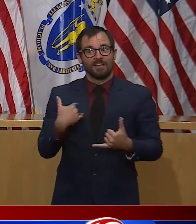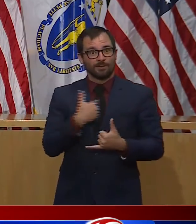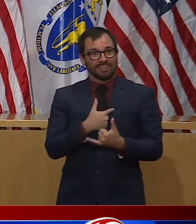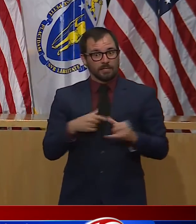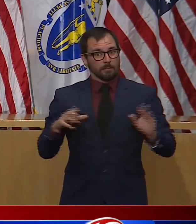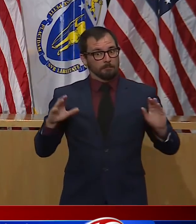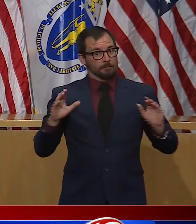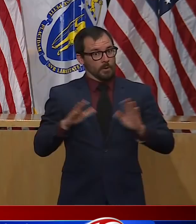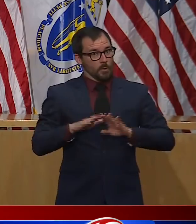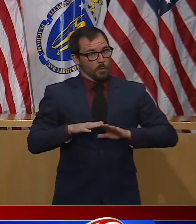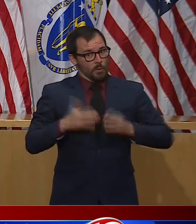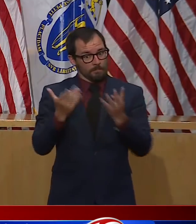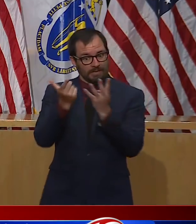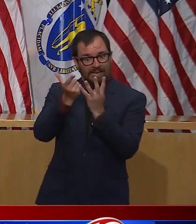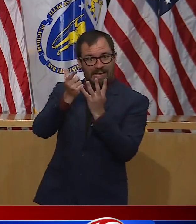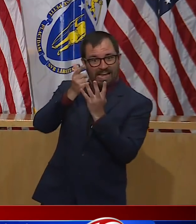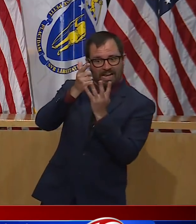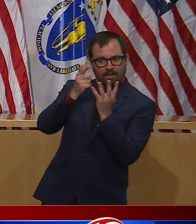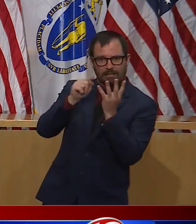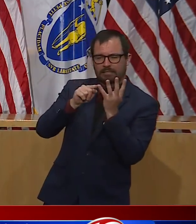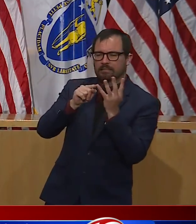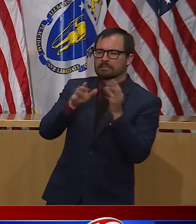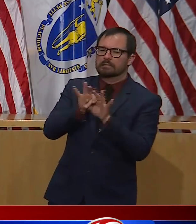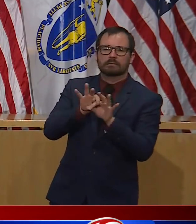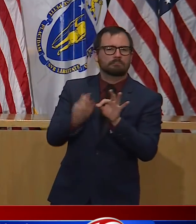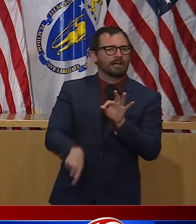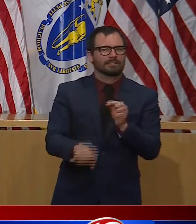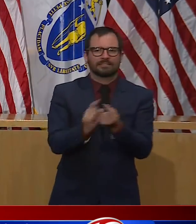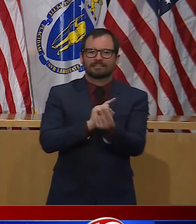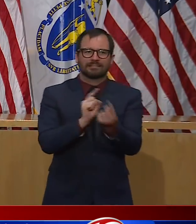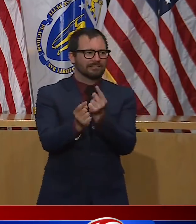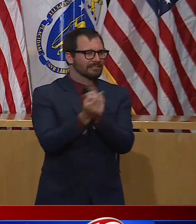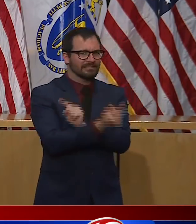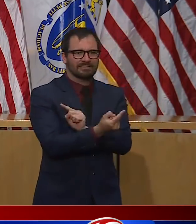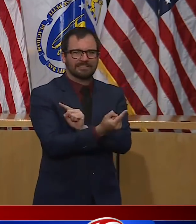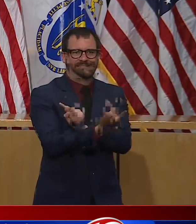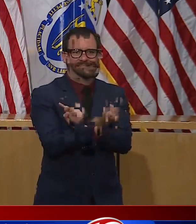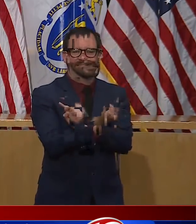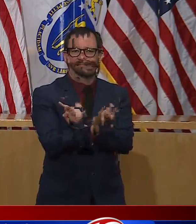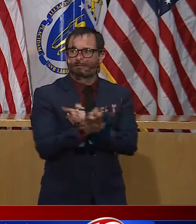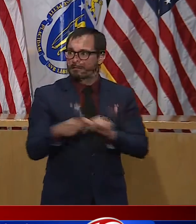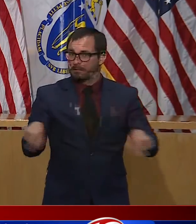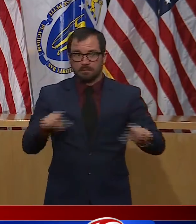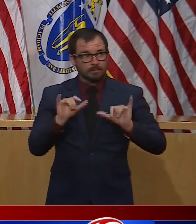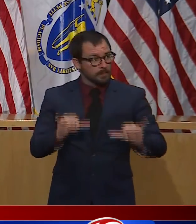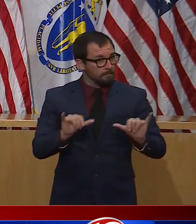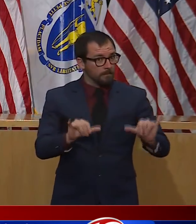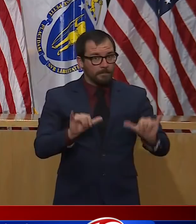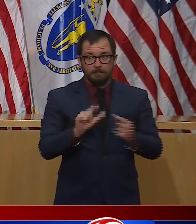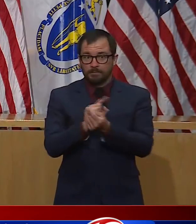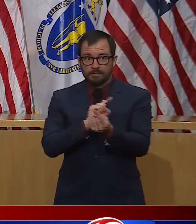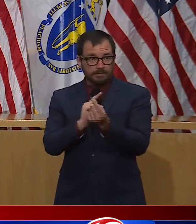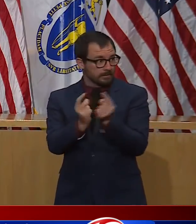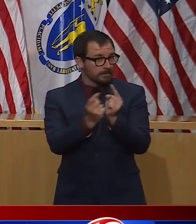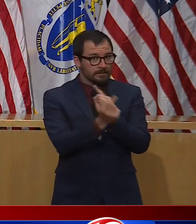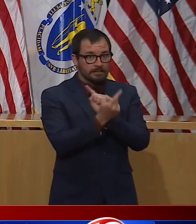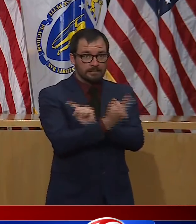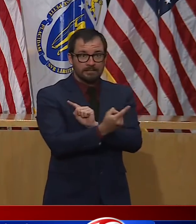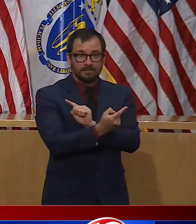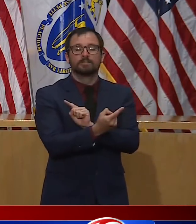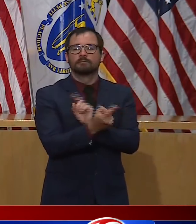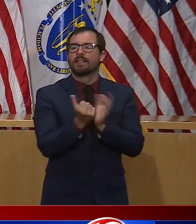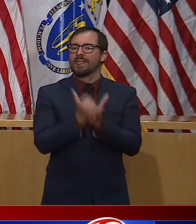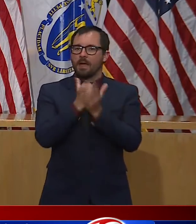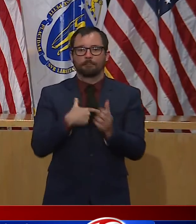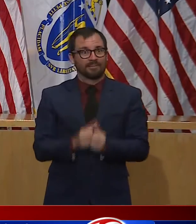one another whenever possible, the more we stop the spread. And lastly, stay vigilant for symptoms and